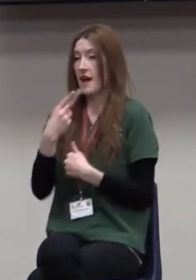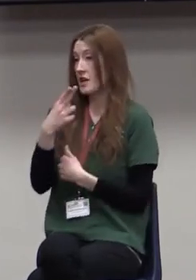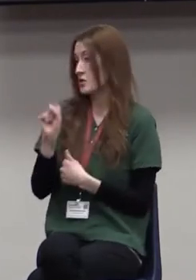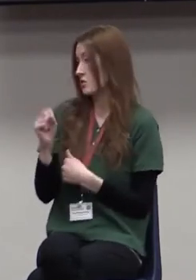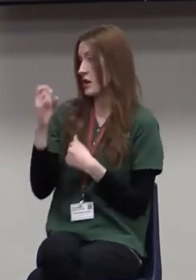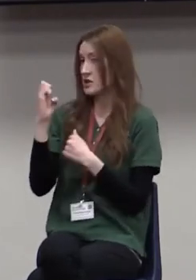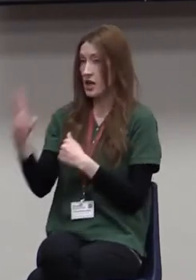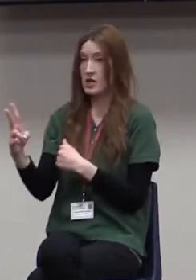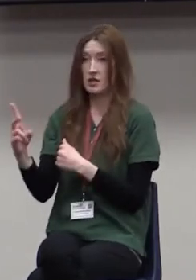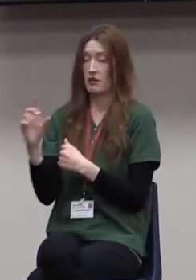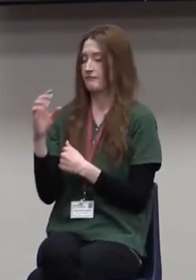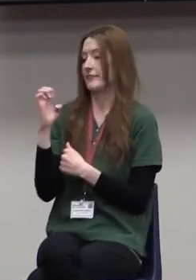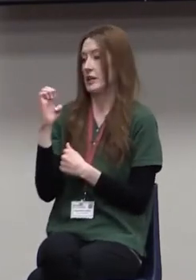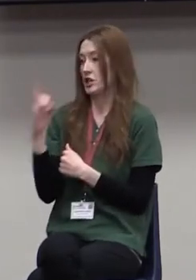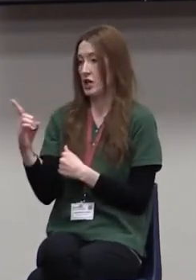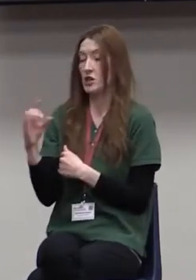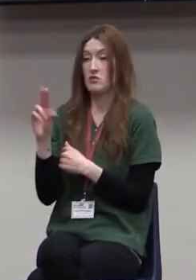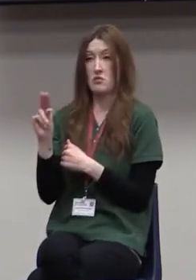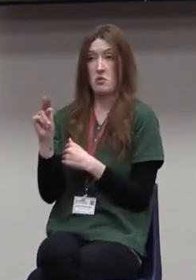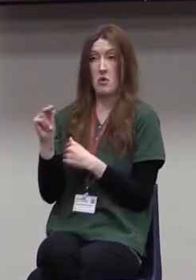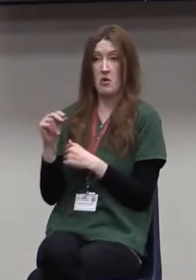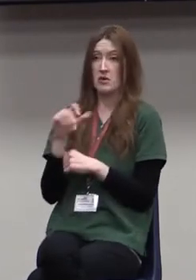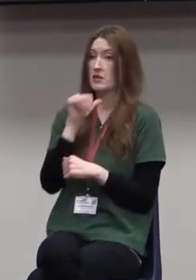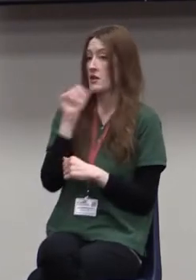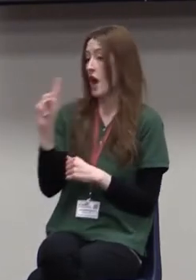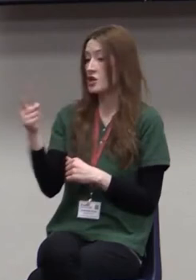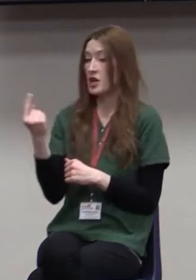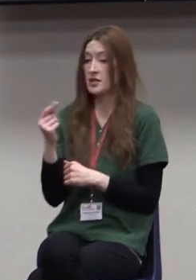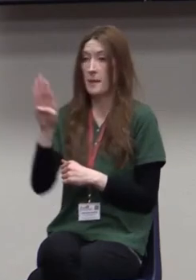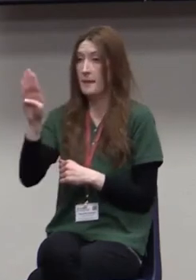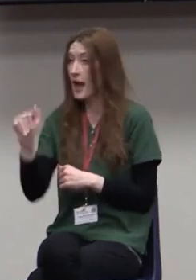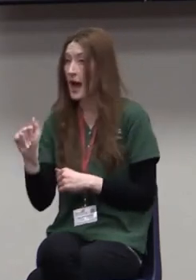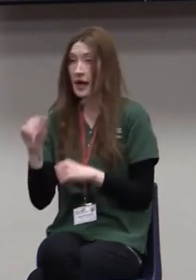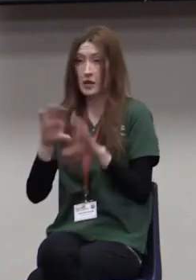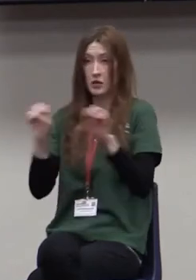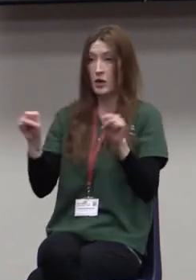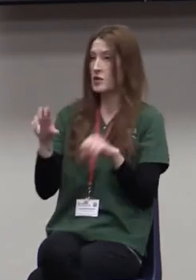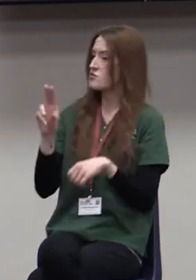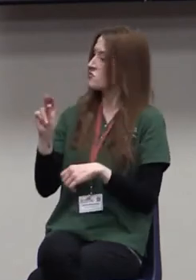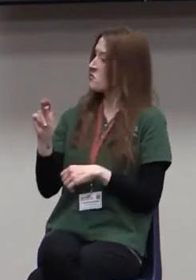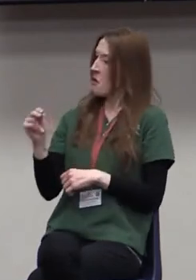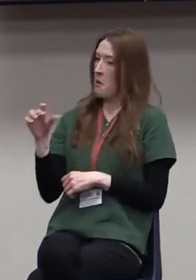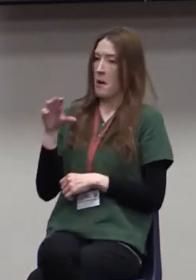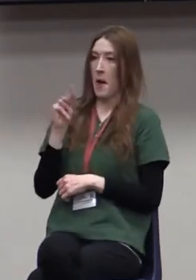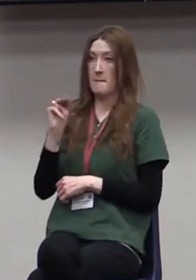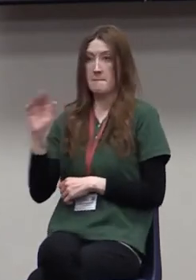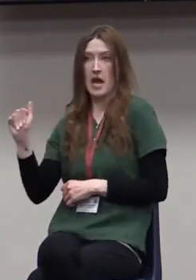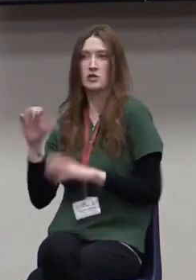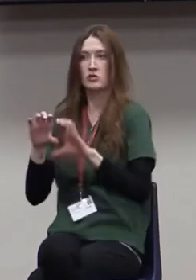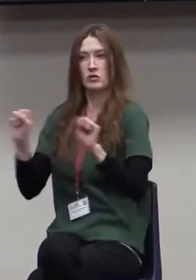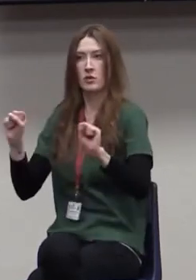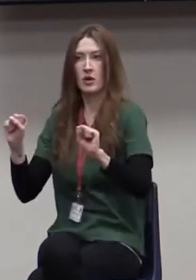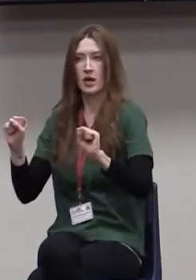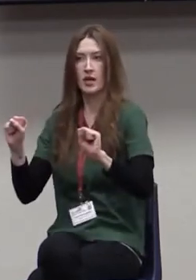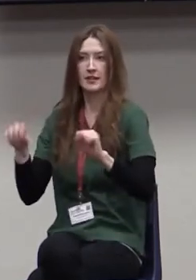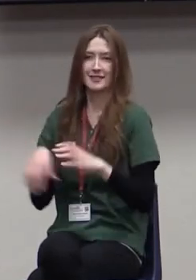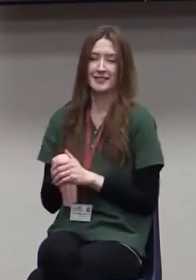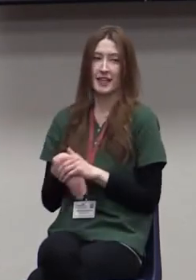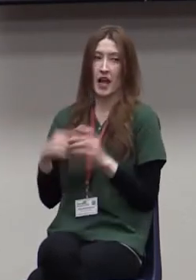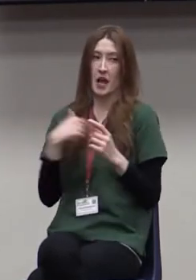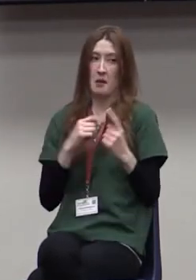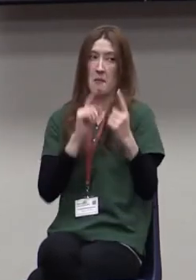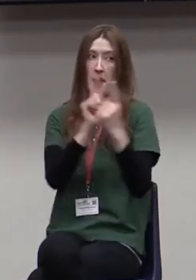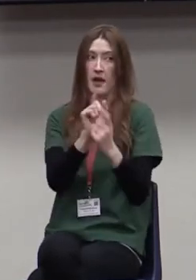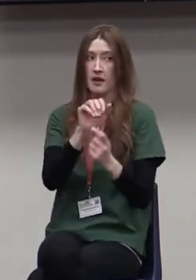greater levels of education. It's not just a bachelor's degree anymore. It's a master's degree. I went to Sam in Idaho, and there was a nurse out there that I